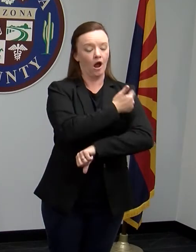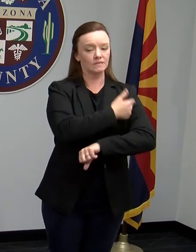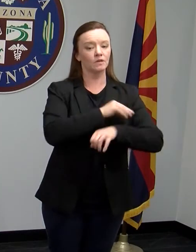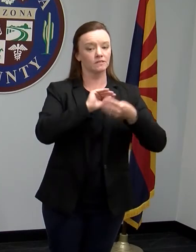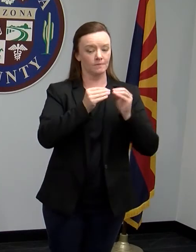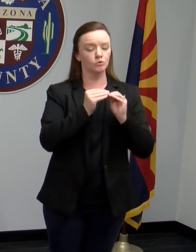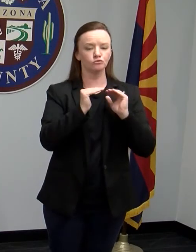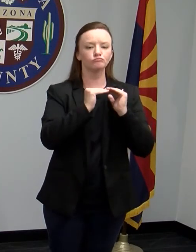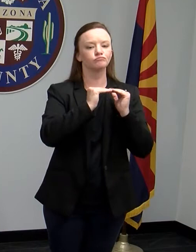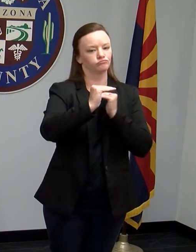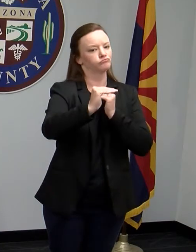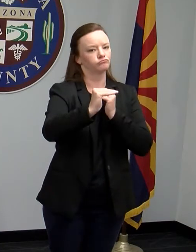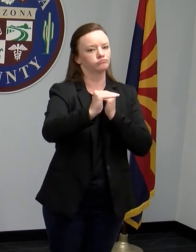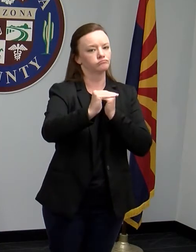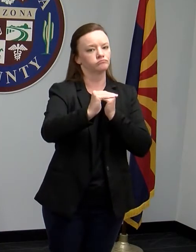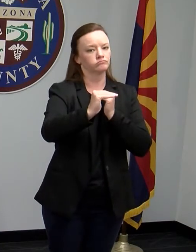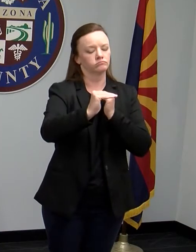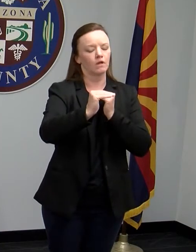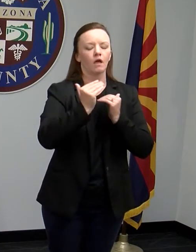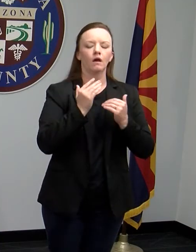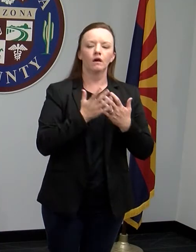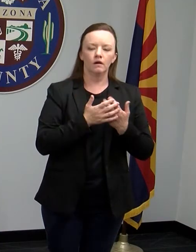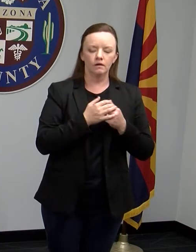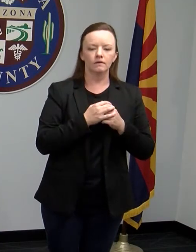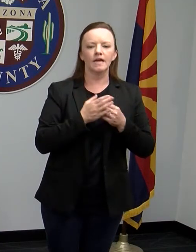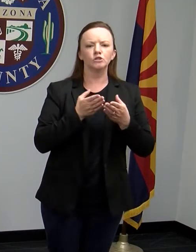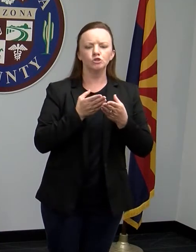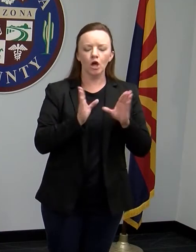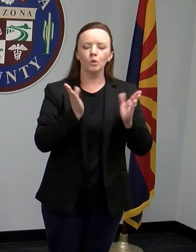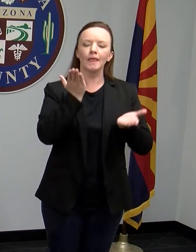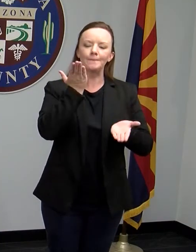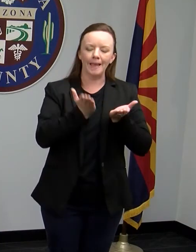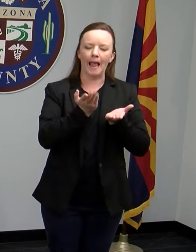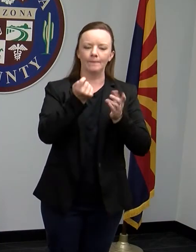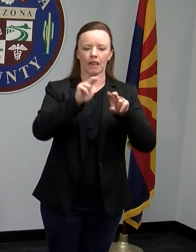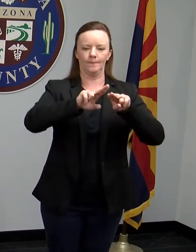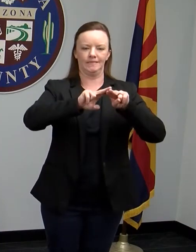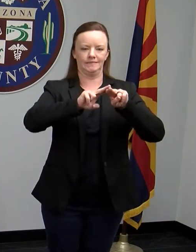stable and generally might even be decreasing.